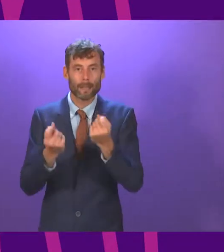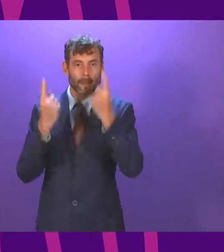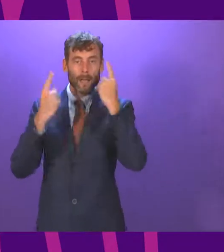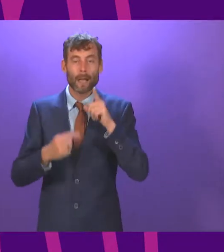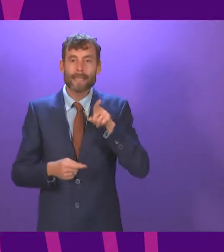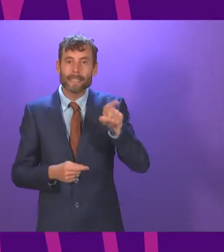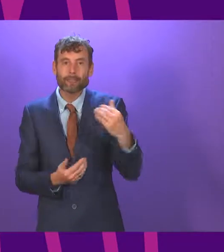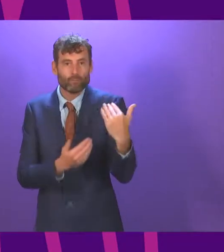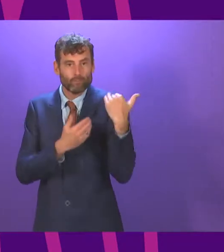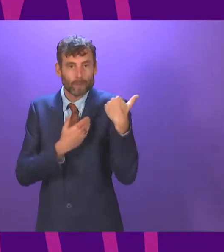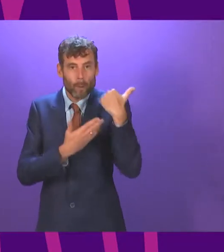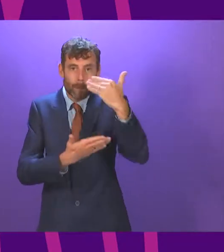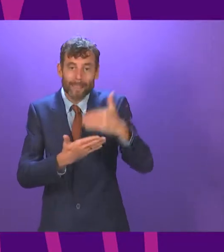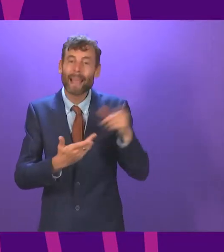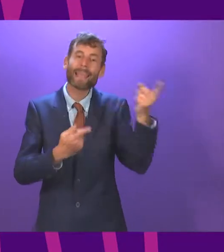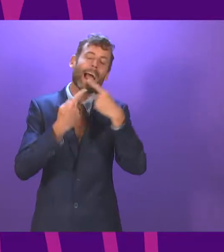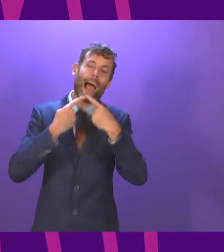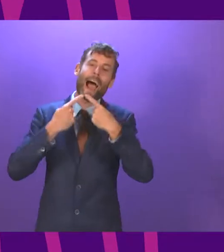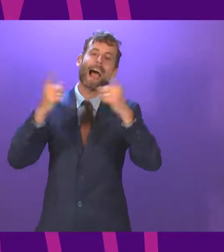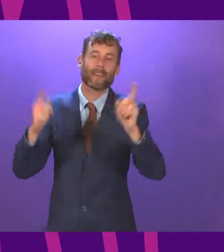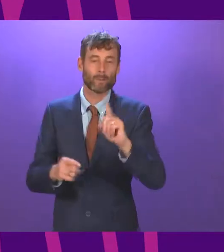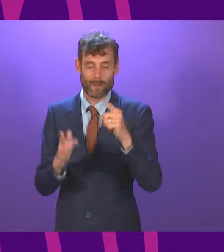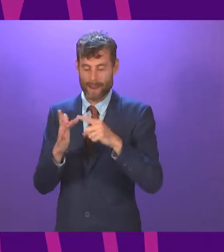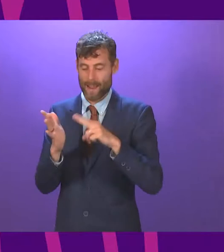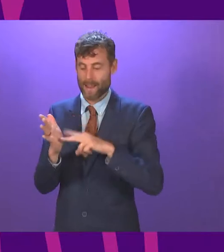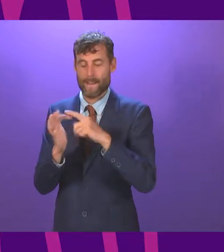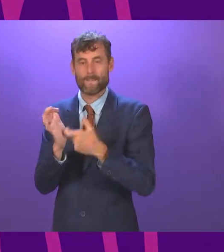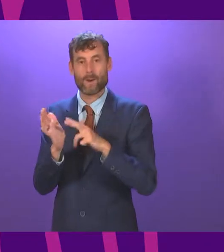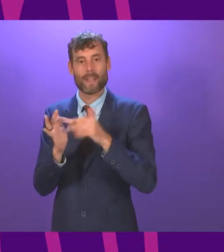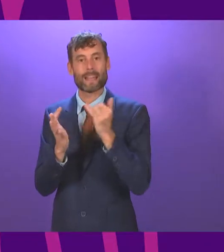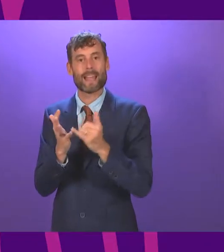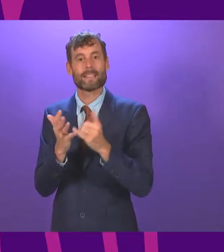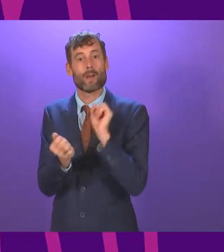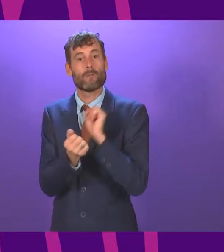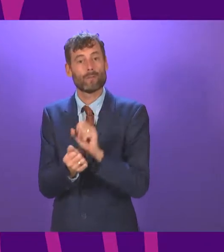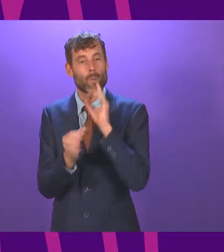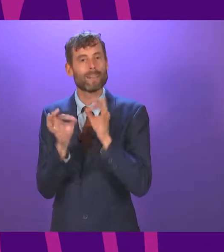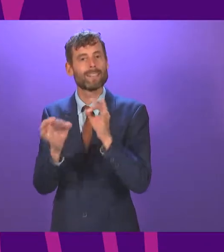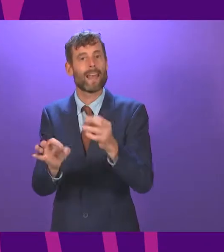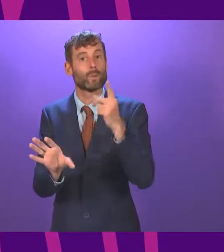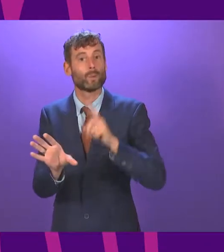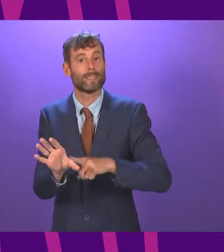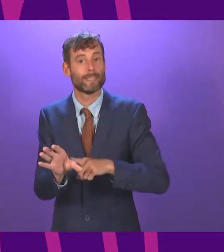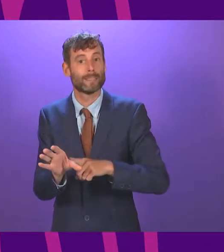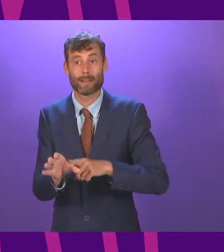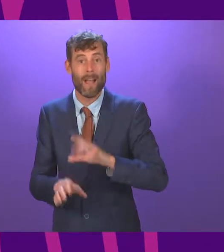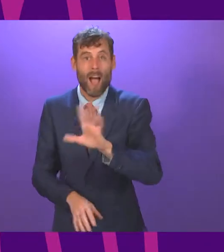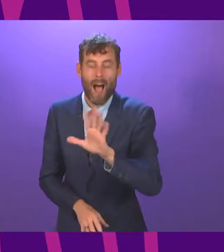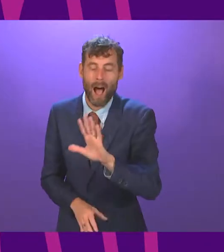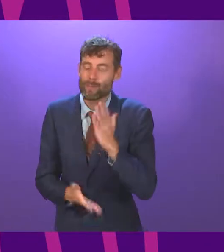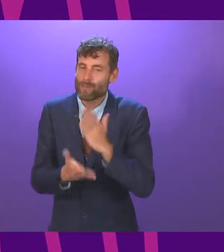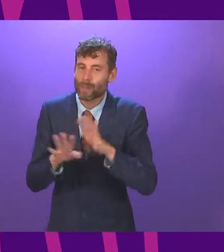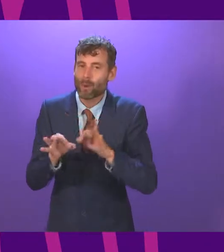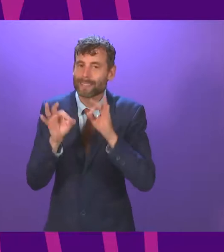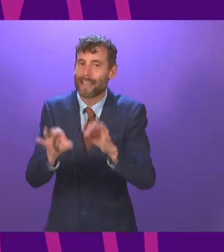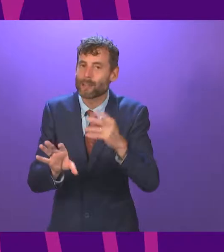portfolio and incorrectly announced that the Inverness prison would be delayed for up to two years, only to be bailed out by his officials